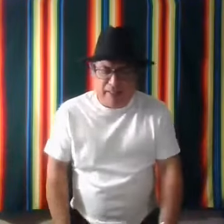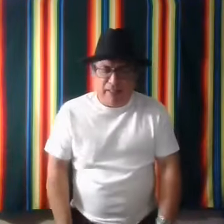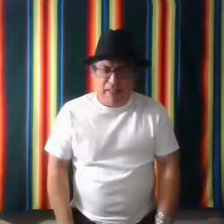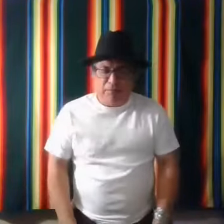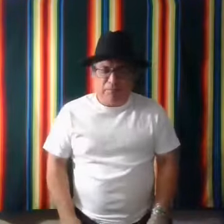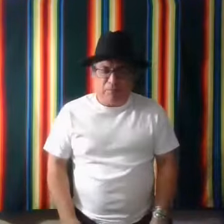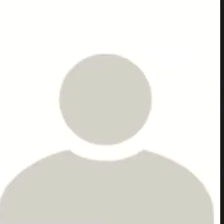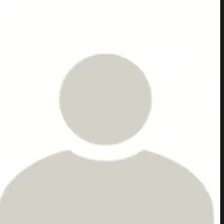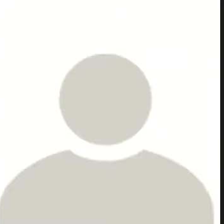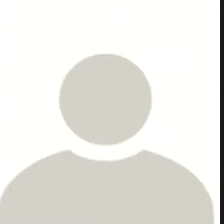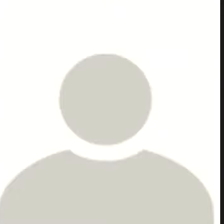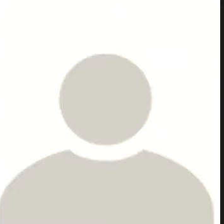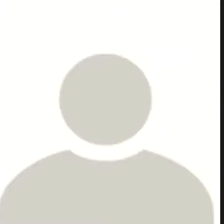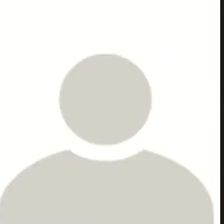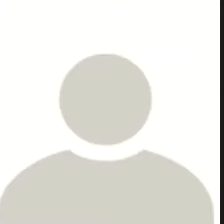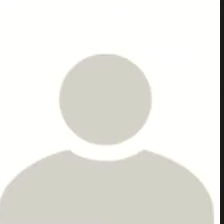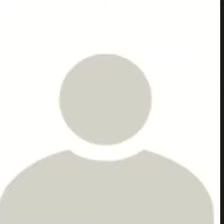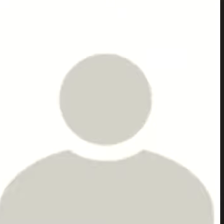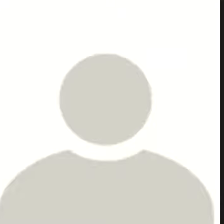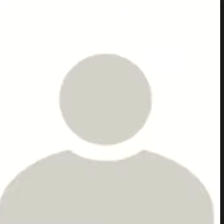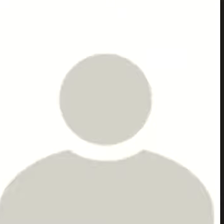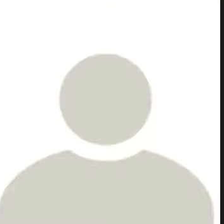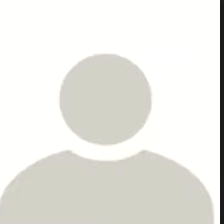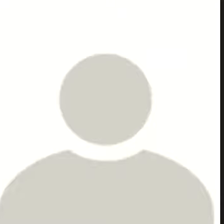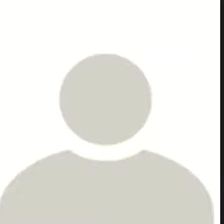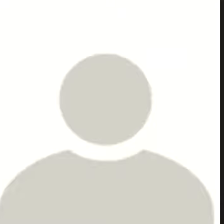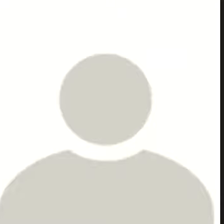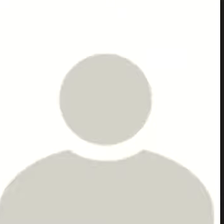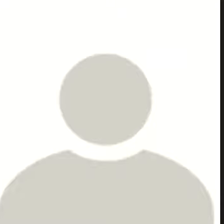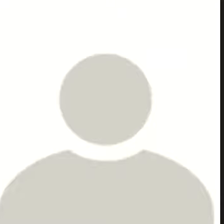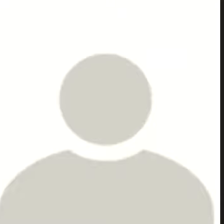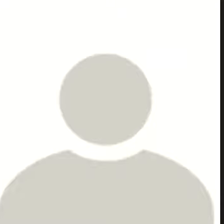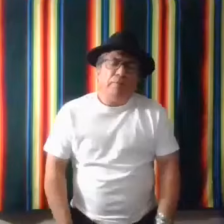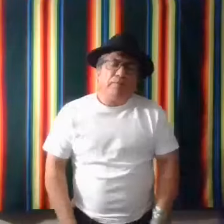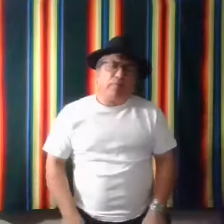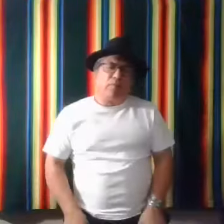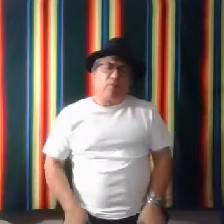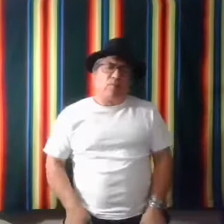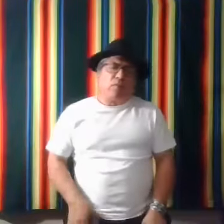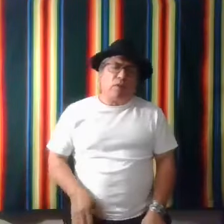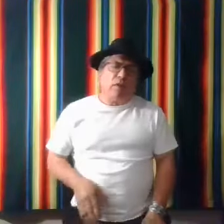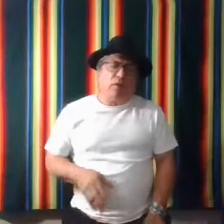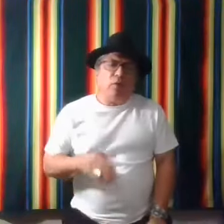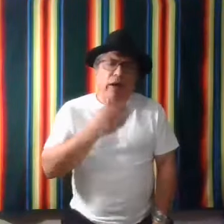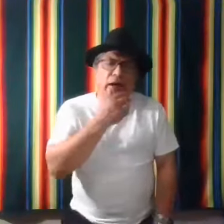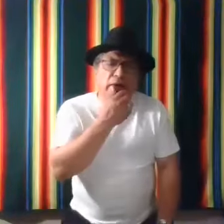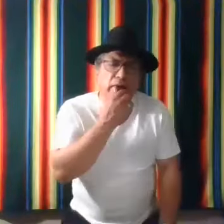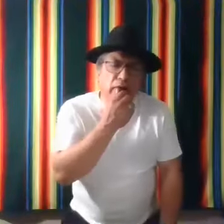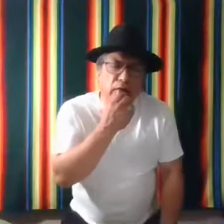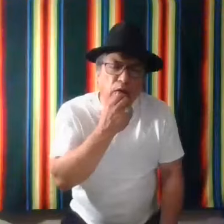So you're, you're signing with the English structure then? Well, the way I told them